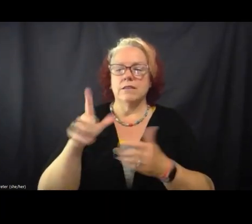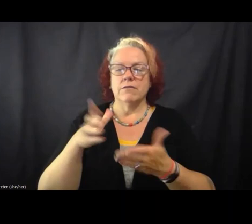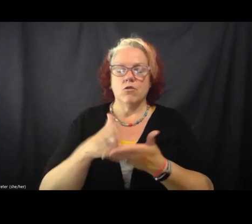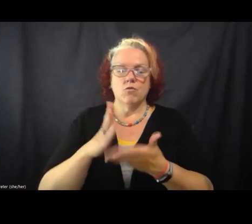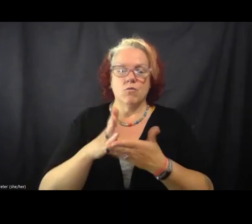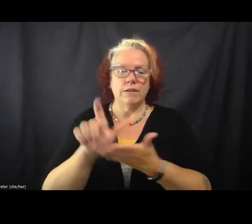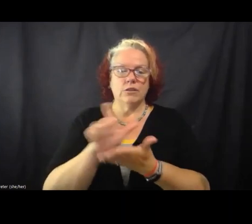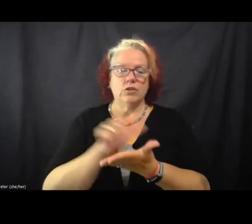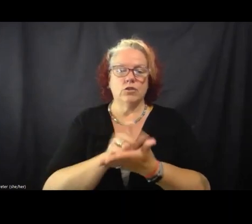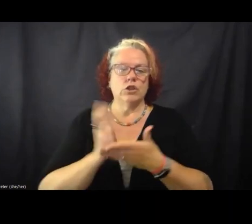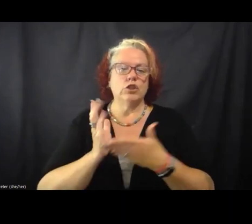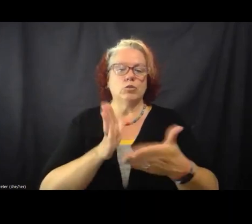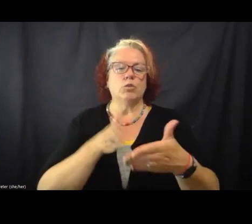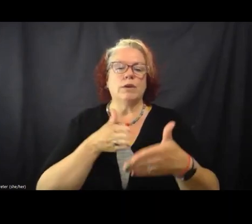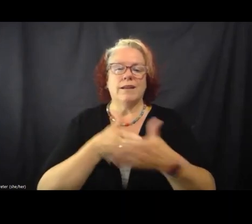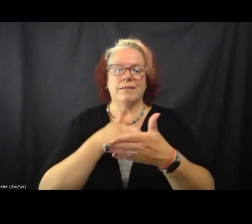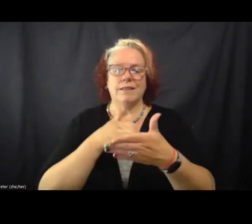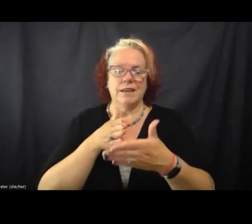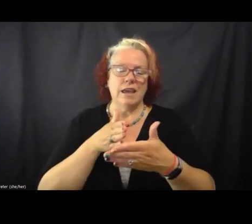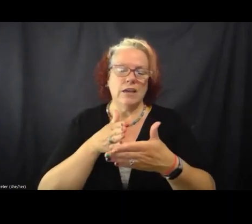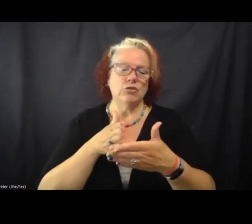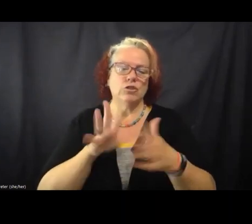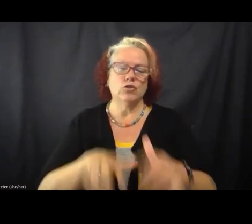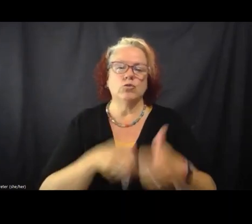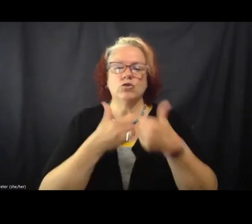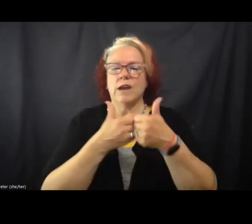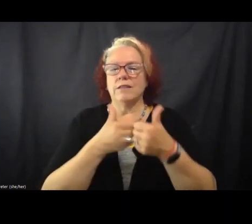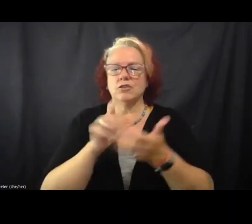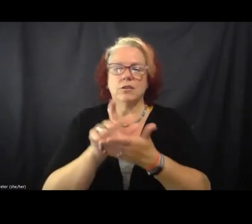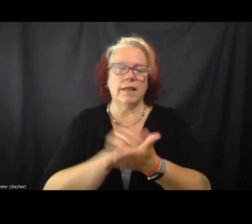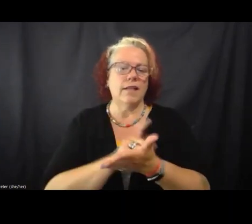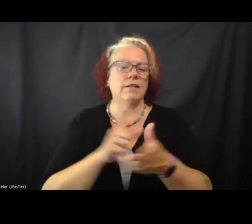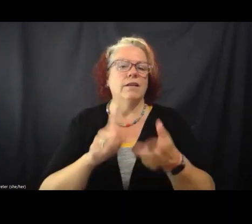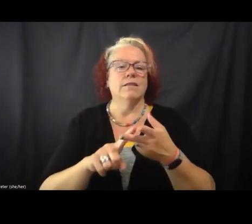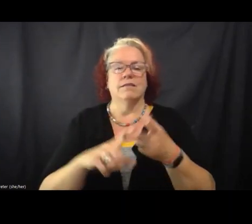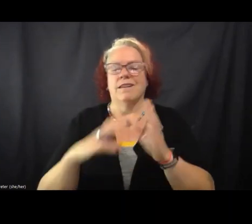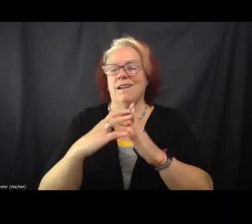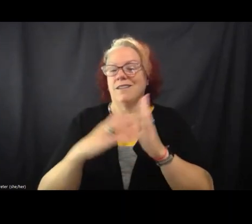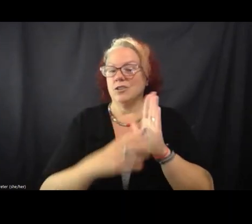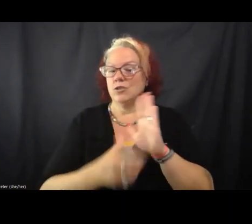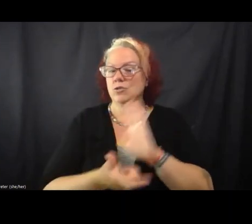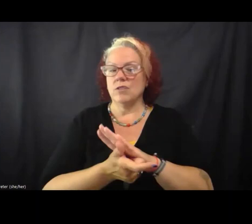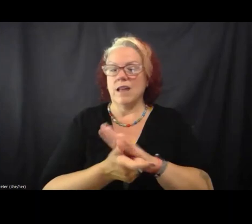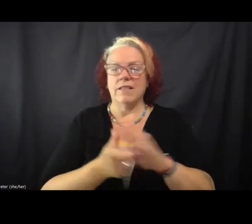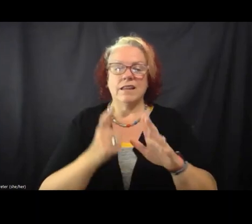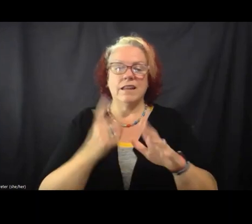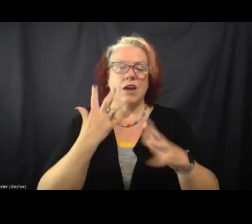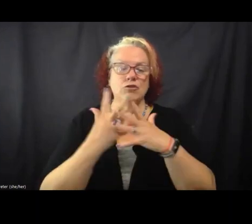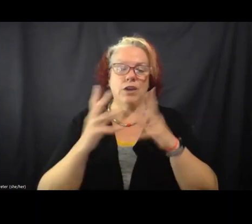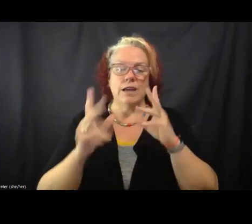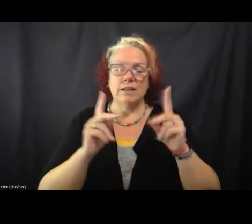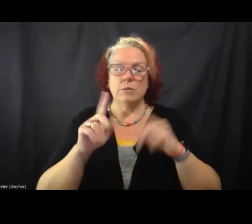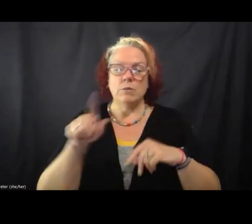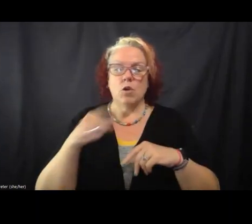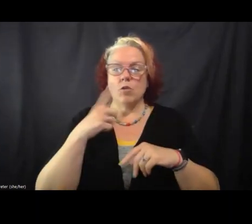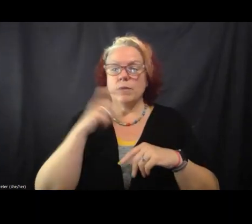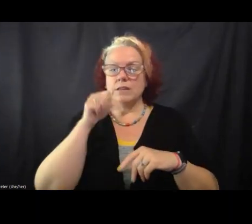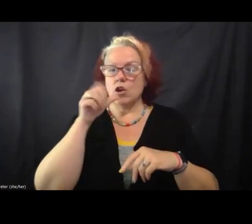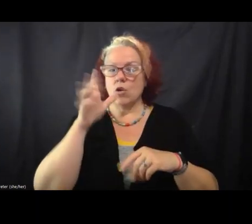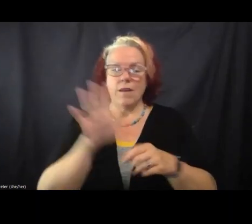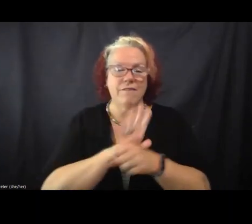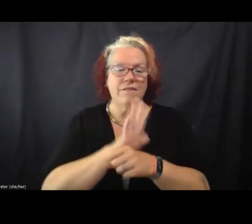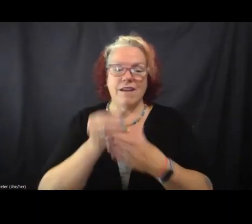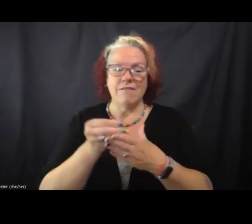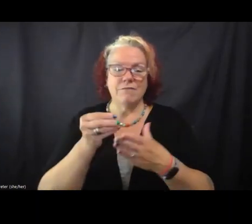litigation, challenging the legality, the constitutionality of jailing people only because they don't have enough money to pay